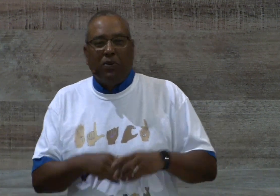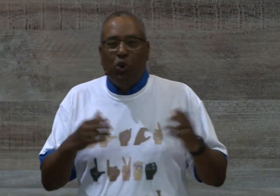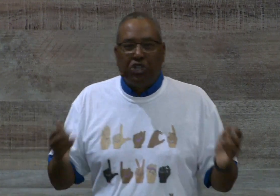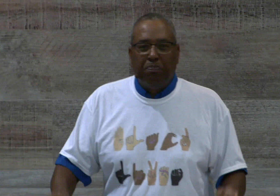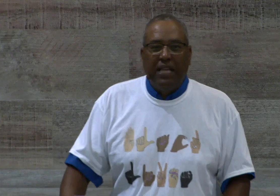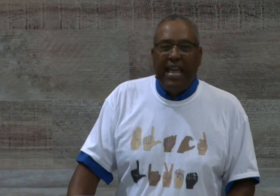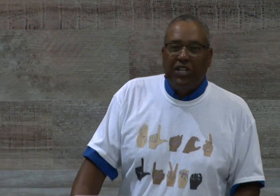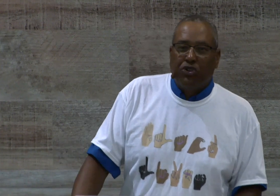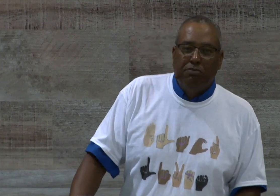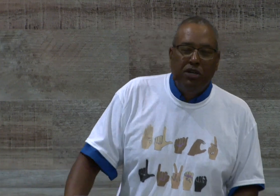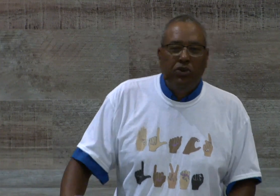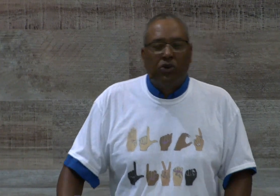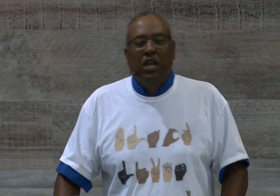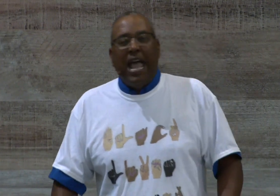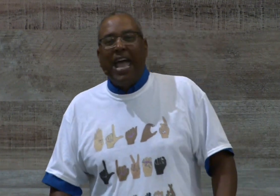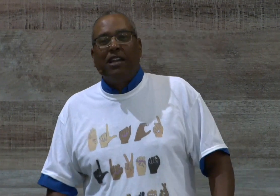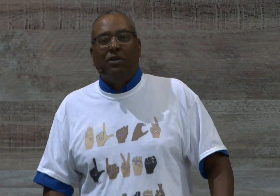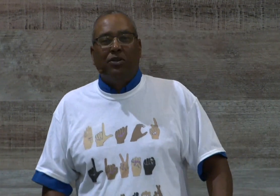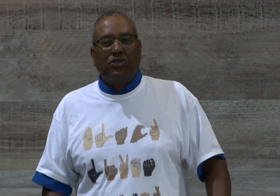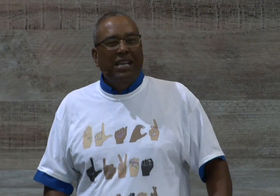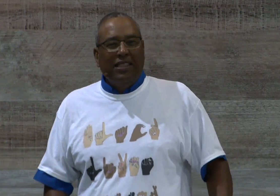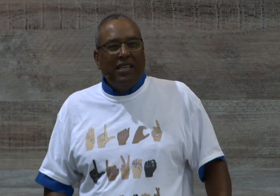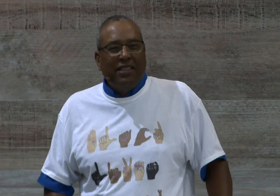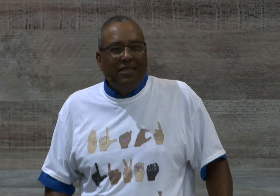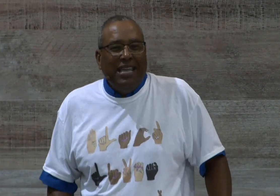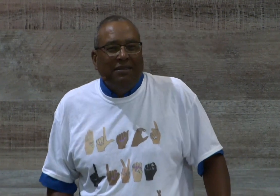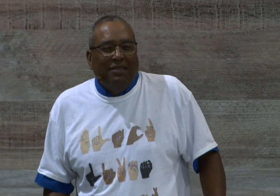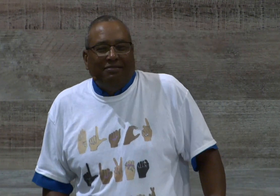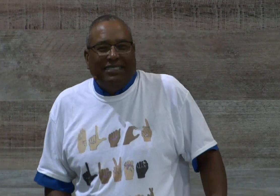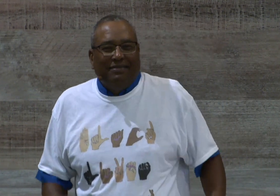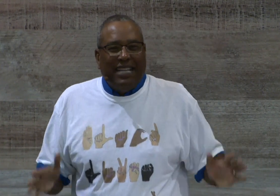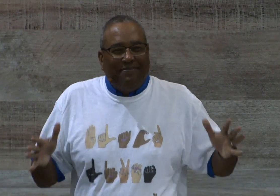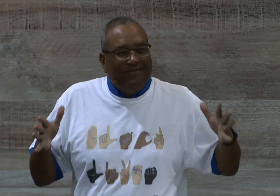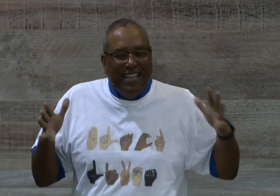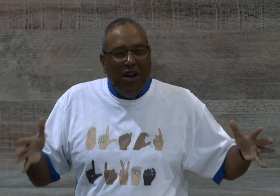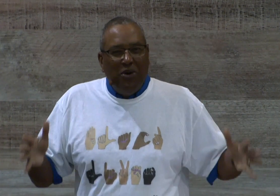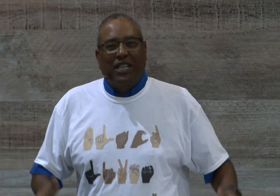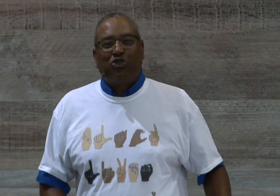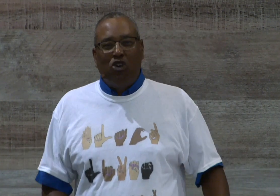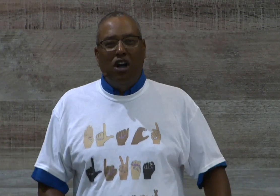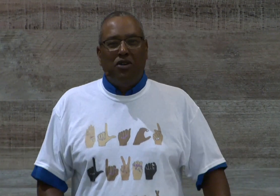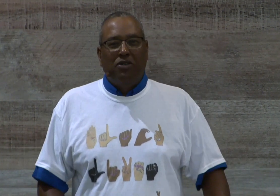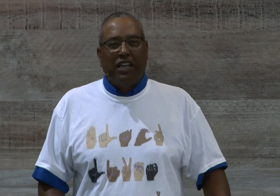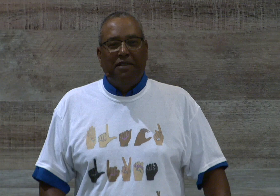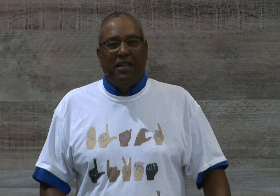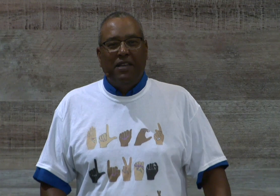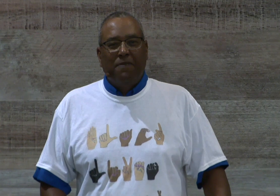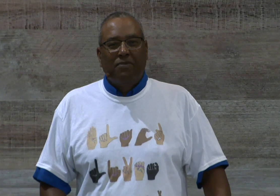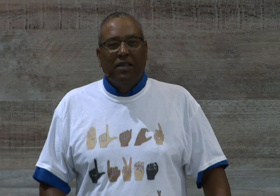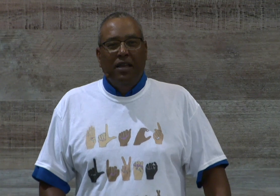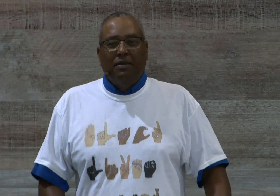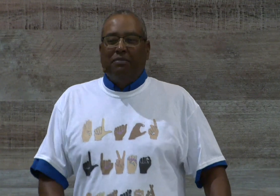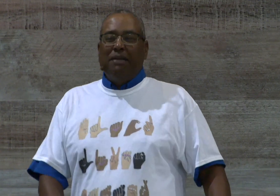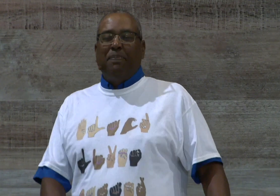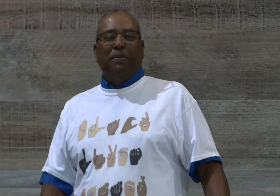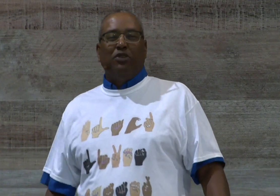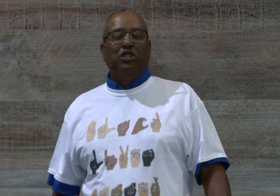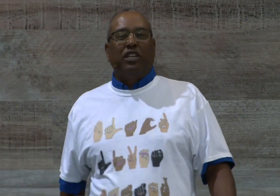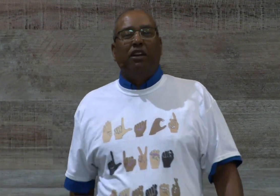worship plants or the moon or animals. Yeah. No, that's wrong, amen? I'm thinking about people who used to carry